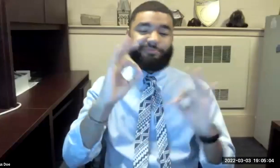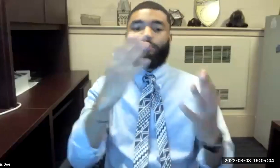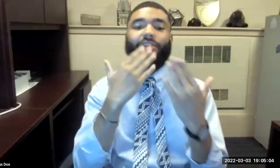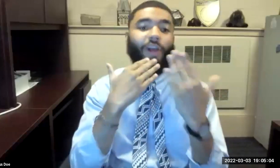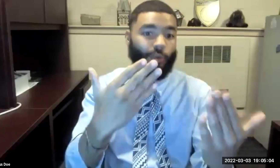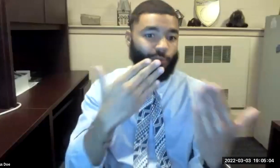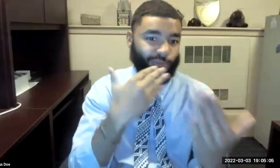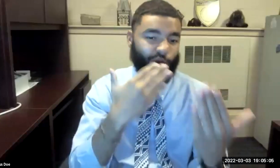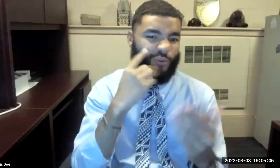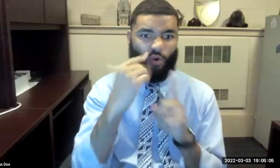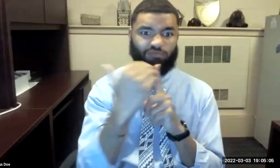Thank you everyone.